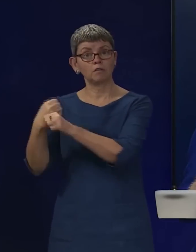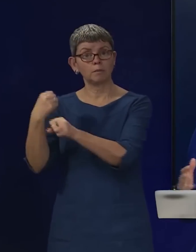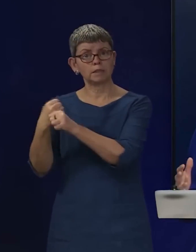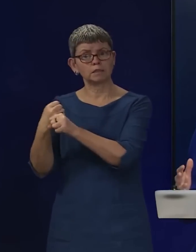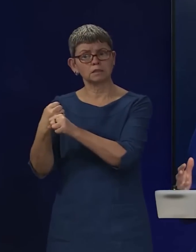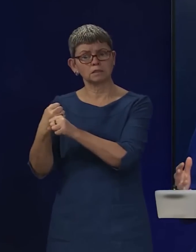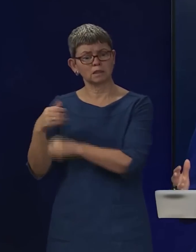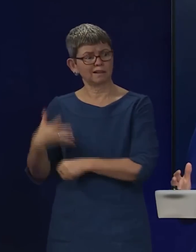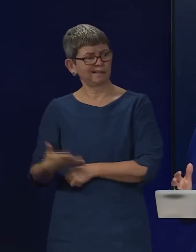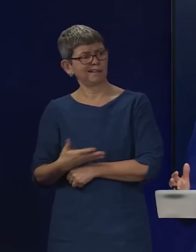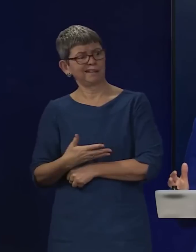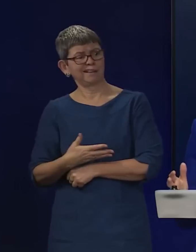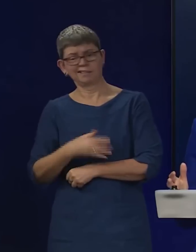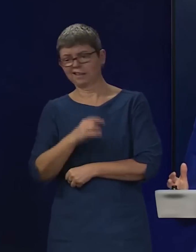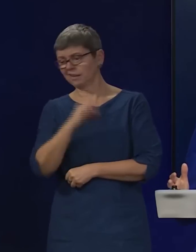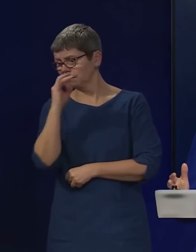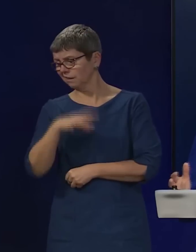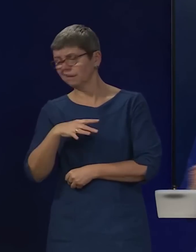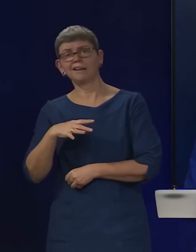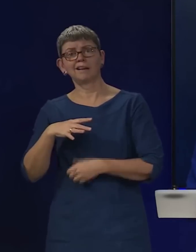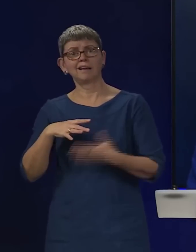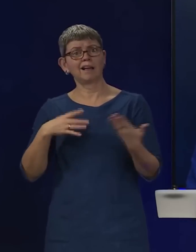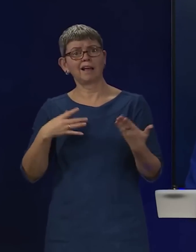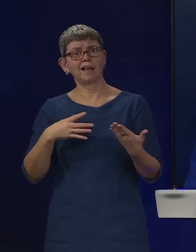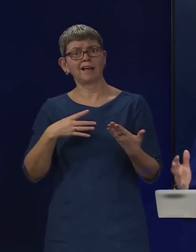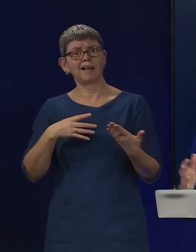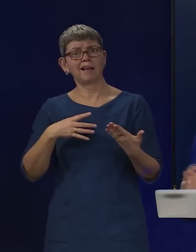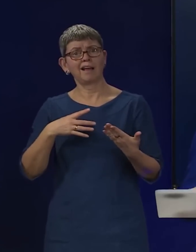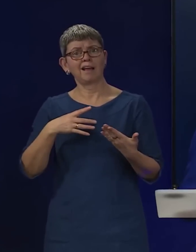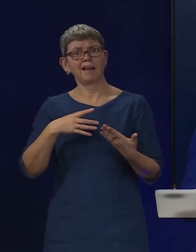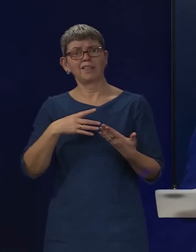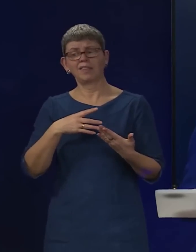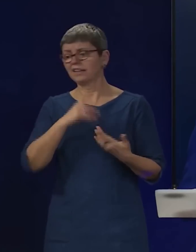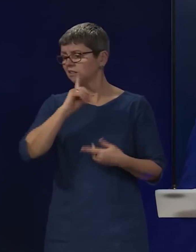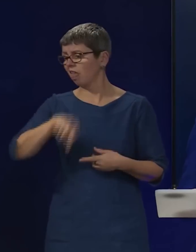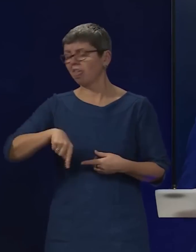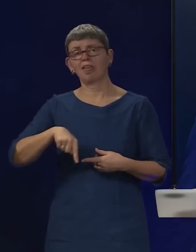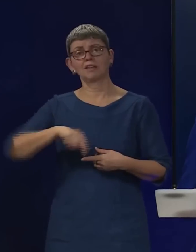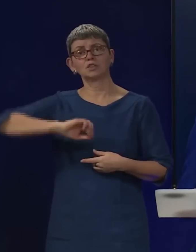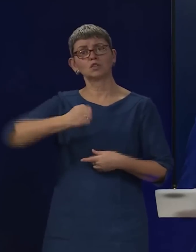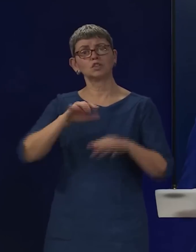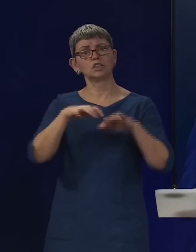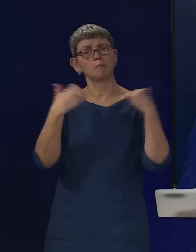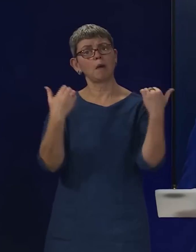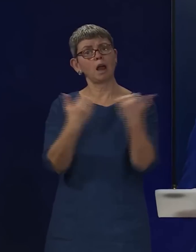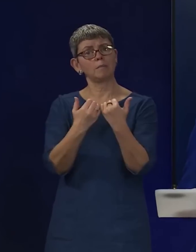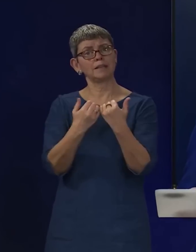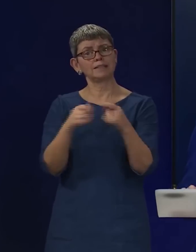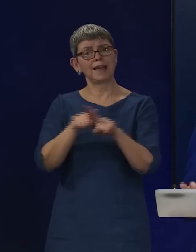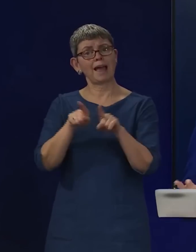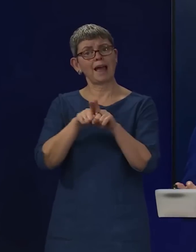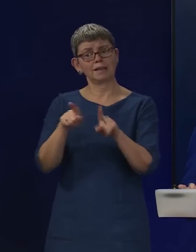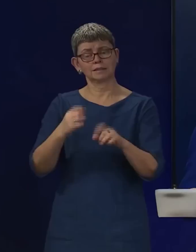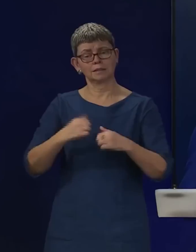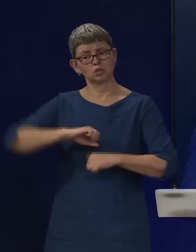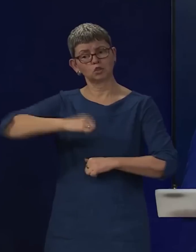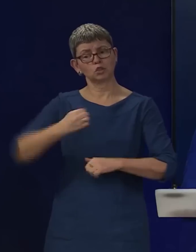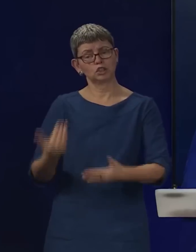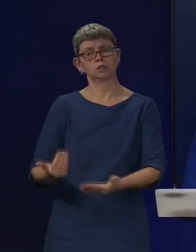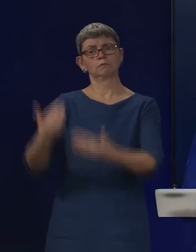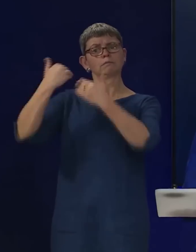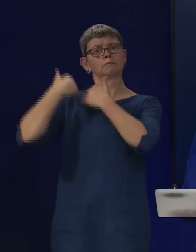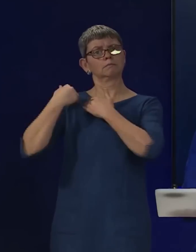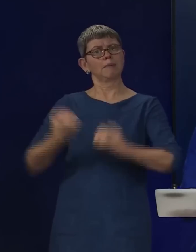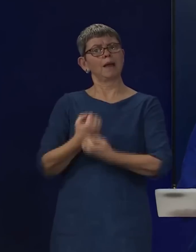complete contempt for the Scottish Parliament and for devolution in principle. And I would say to anyone